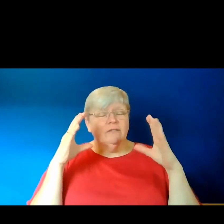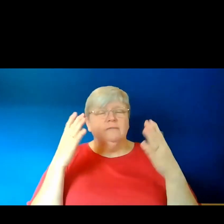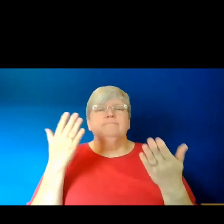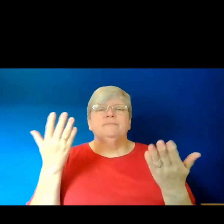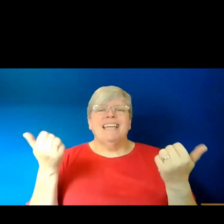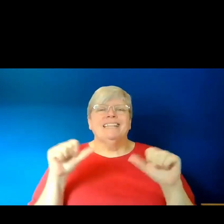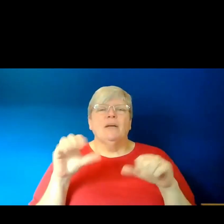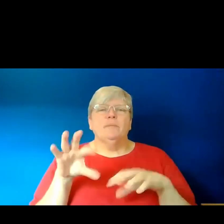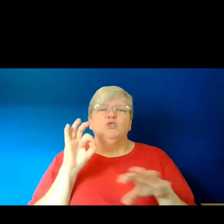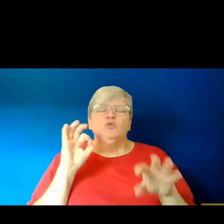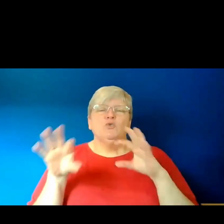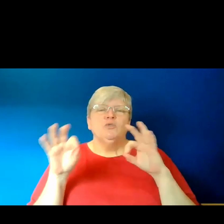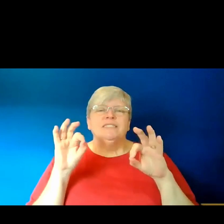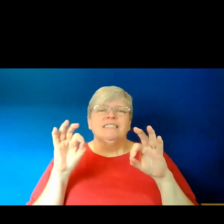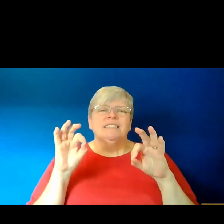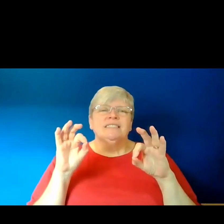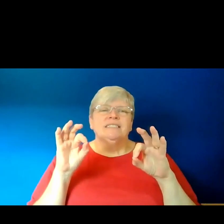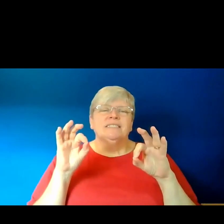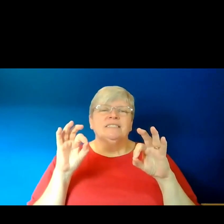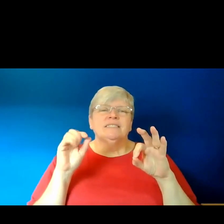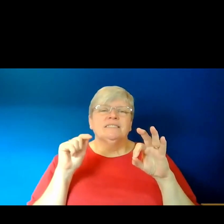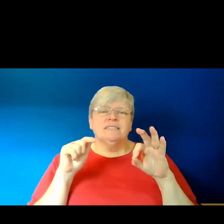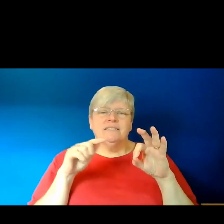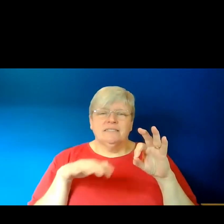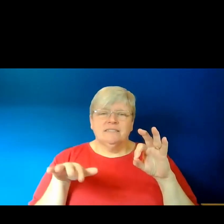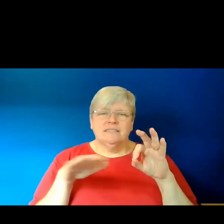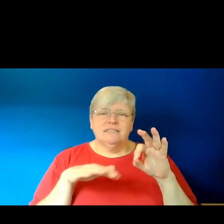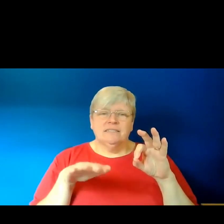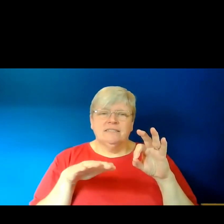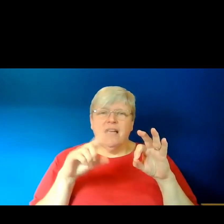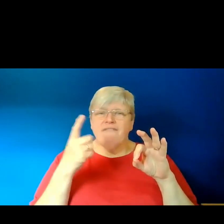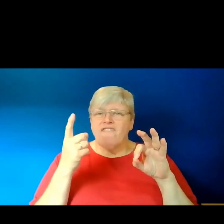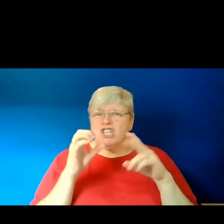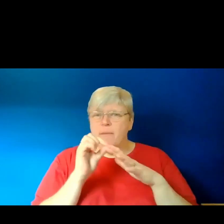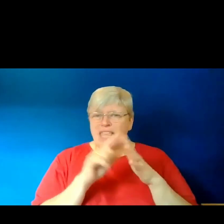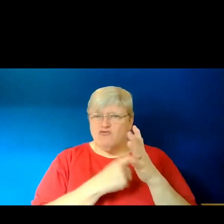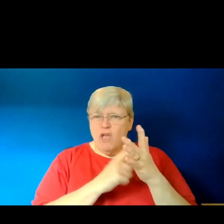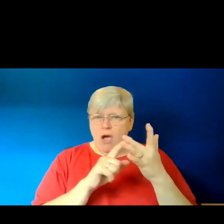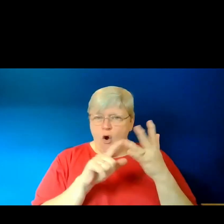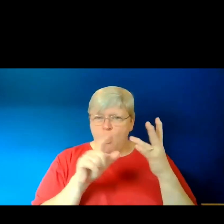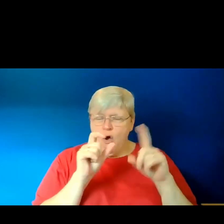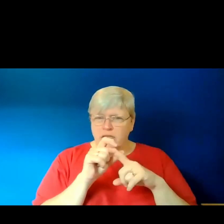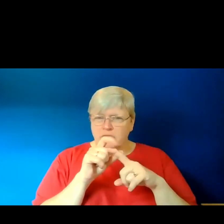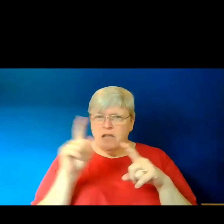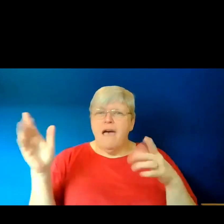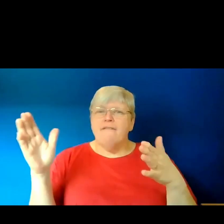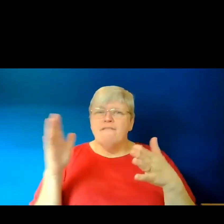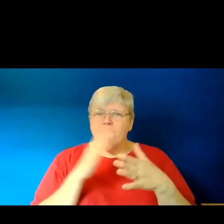ended up choosing Truti Trin's birth, her first period, her first battle,